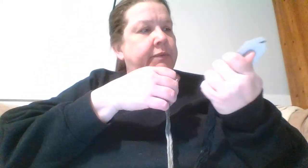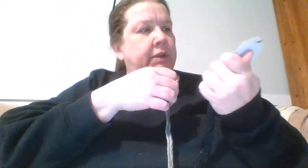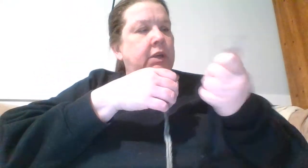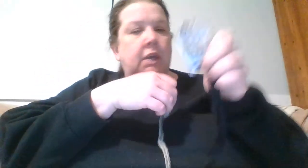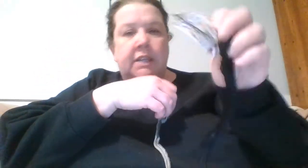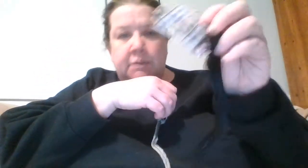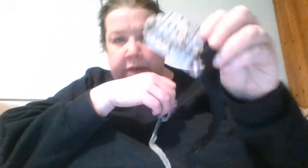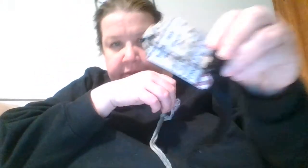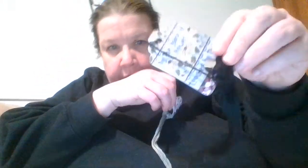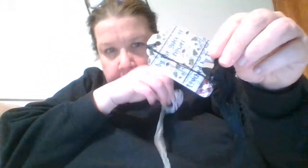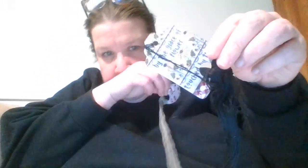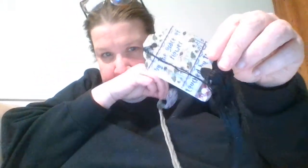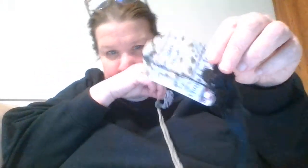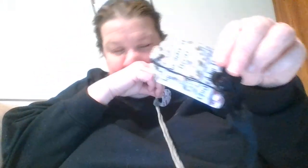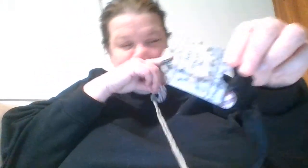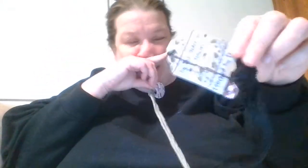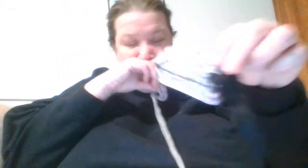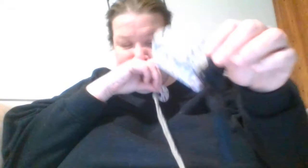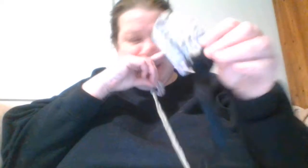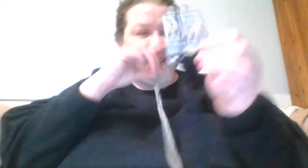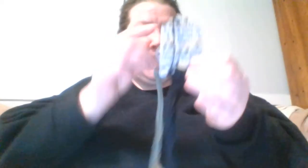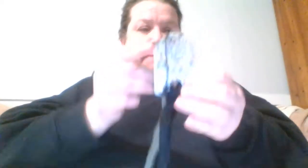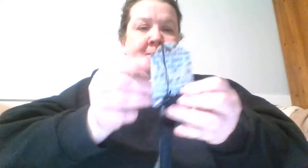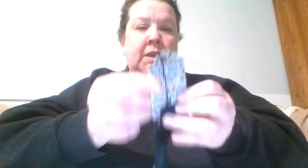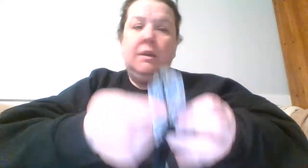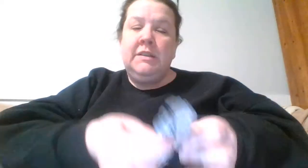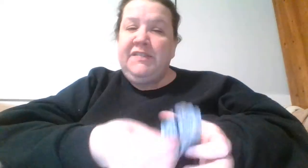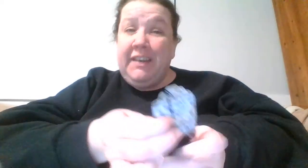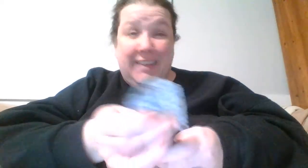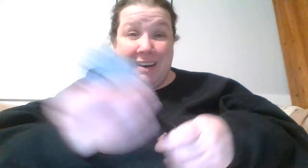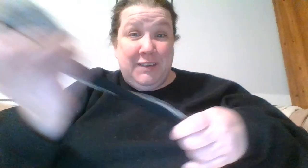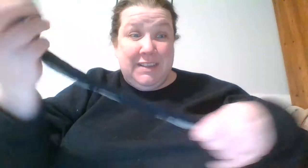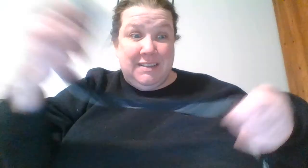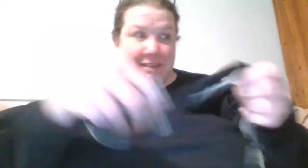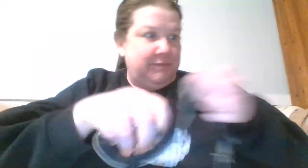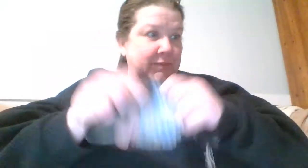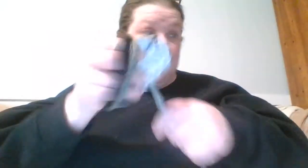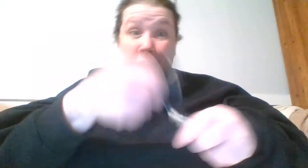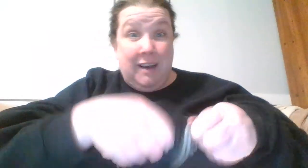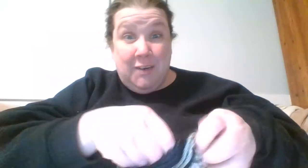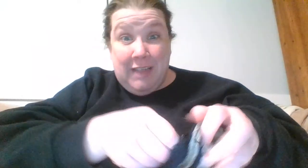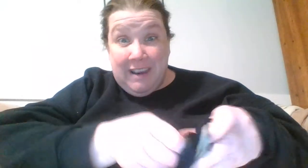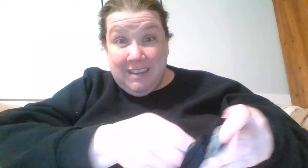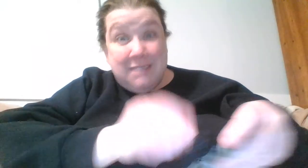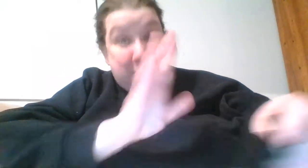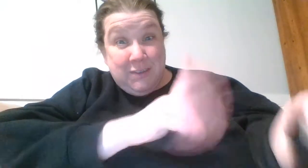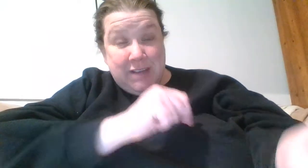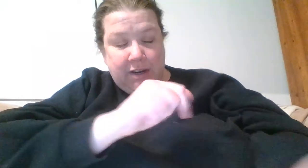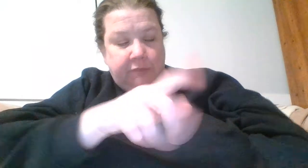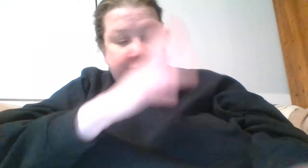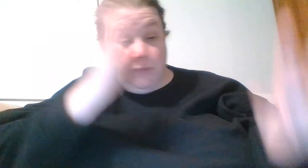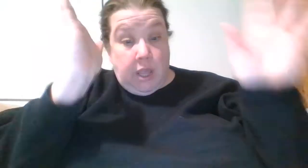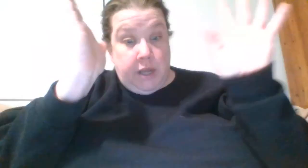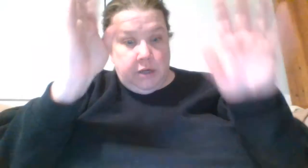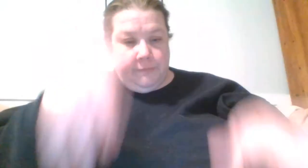this one is from when I bought from Hands On Design it's funny that I know these things I don't know a lot of things but those I know I don't know